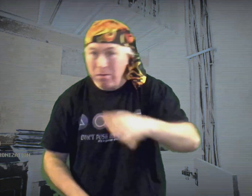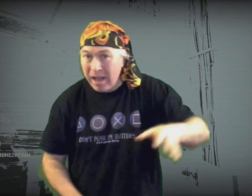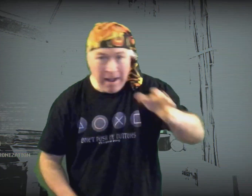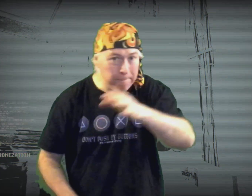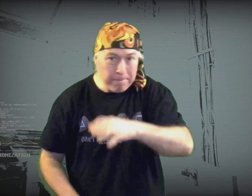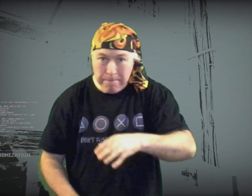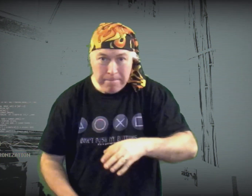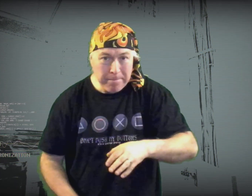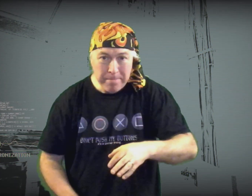that